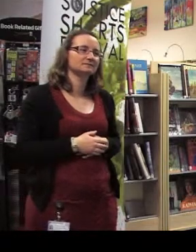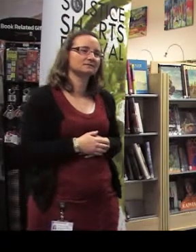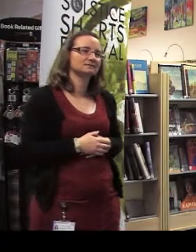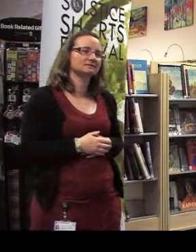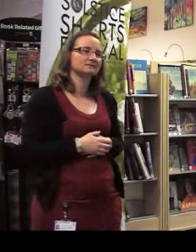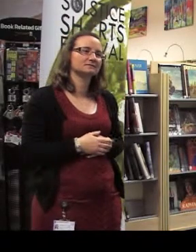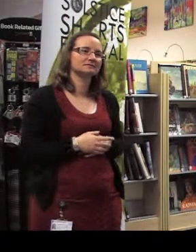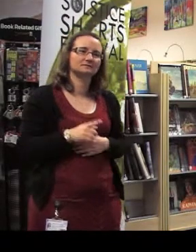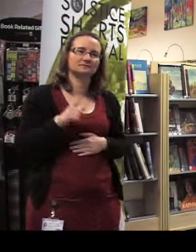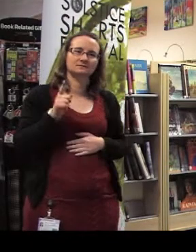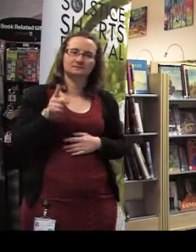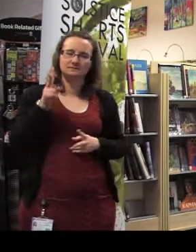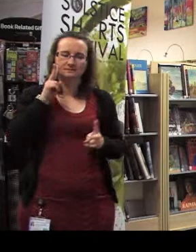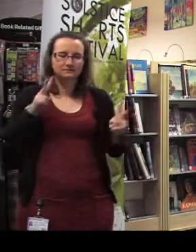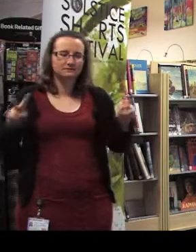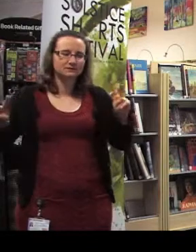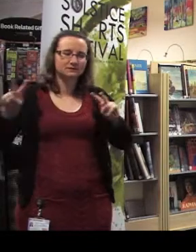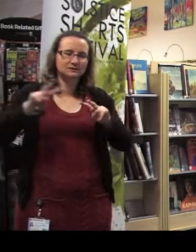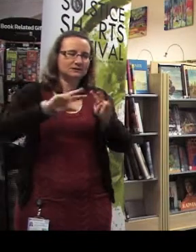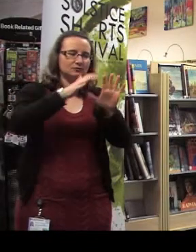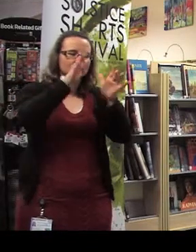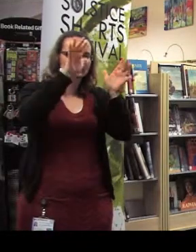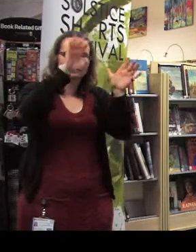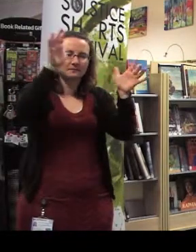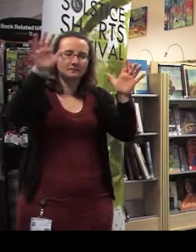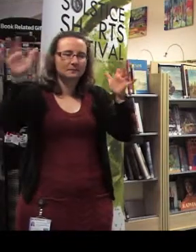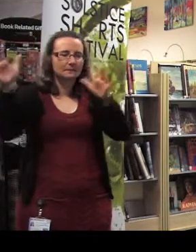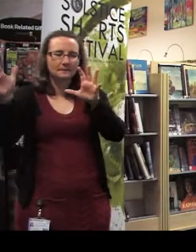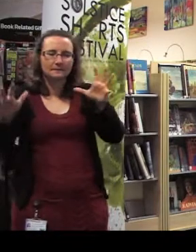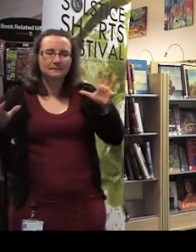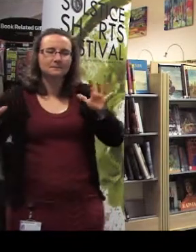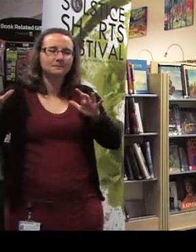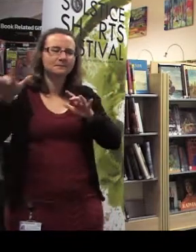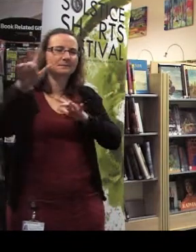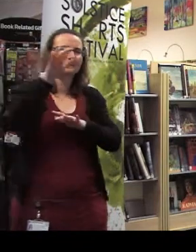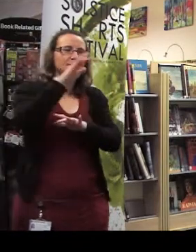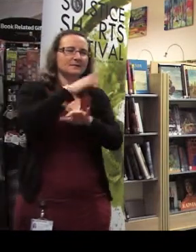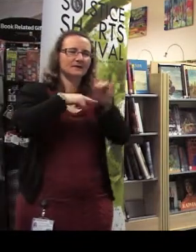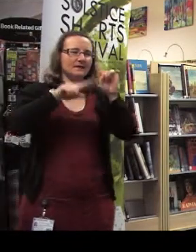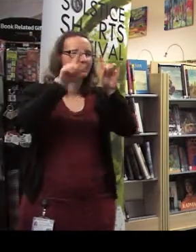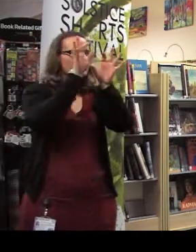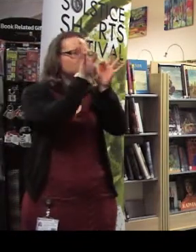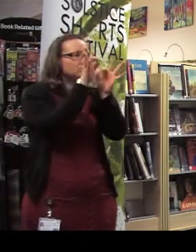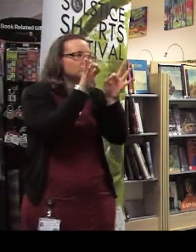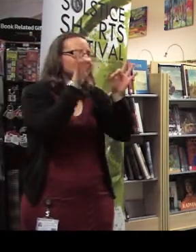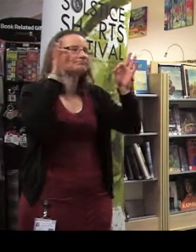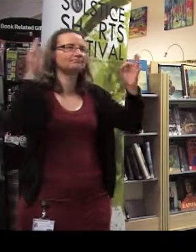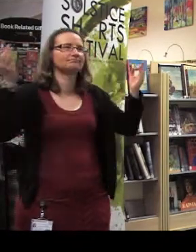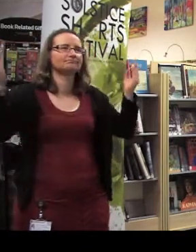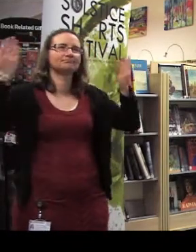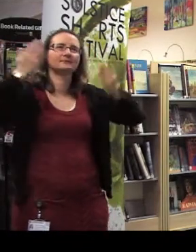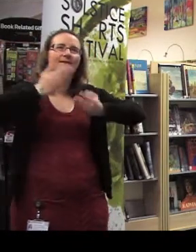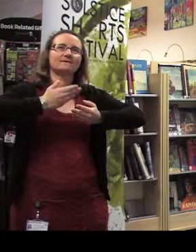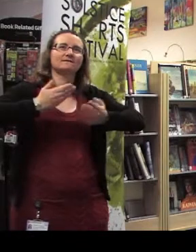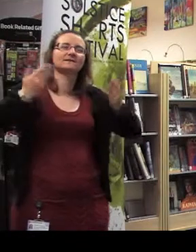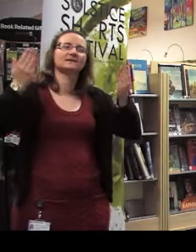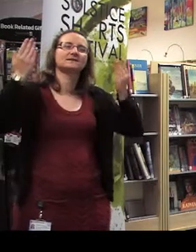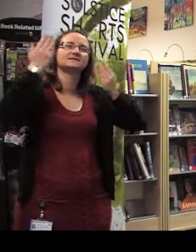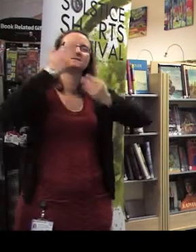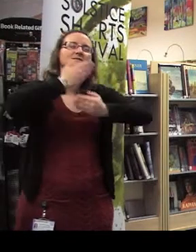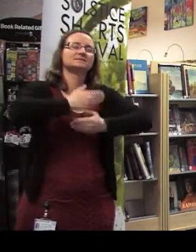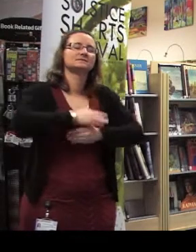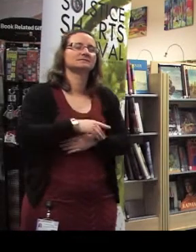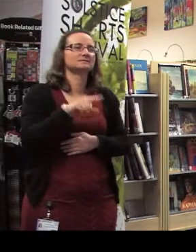brambly prize, in the still of evening, birds fly